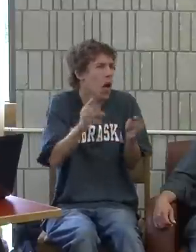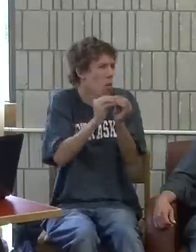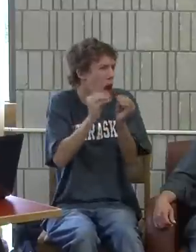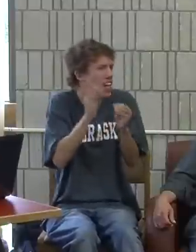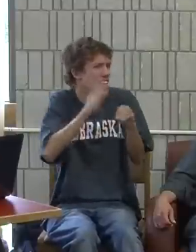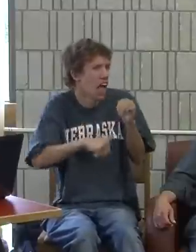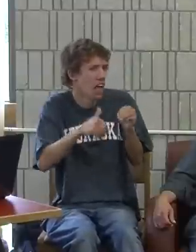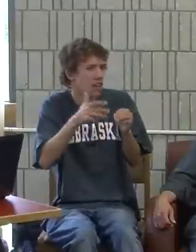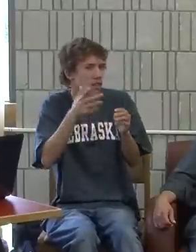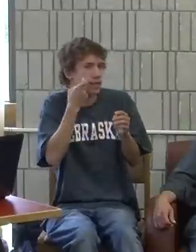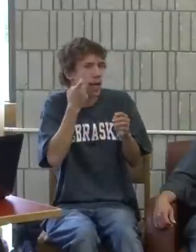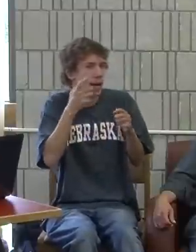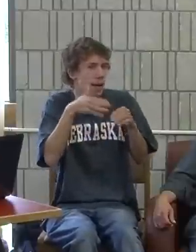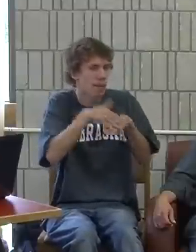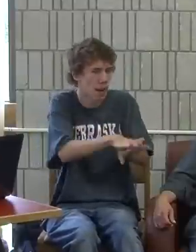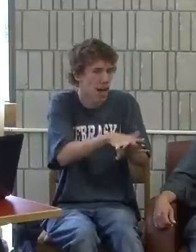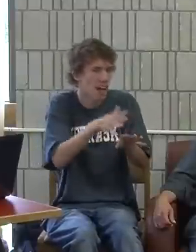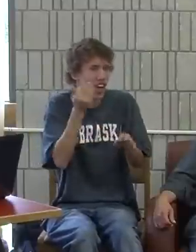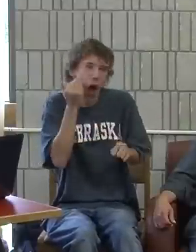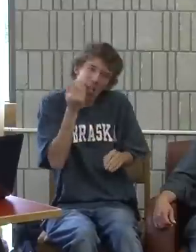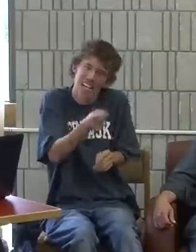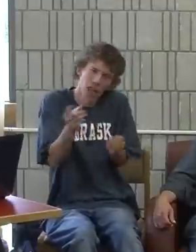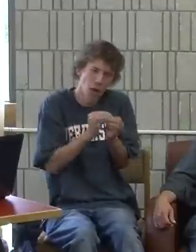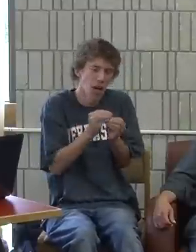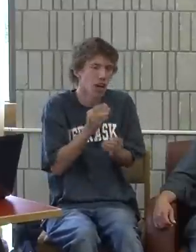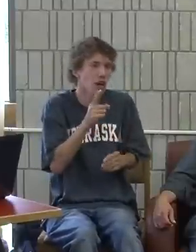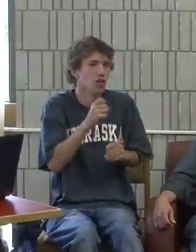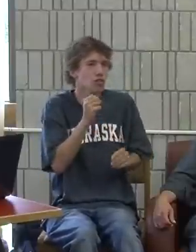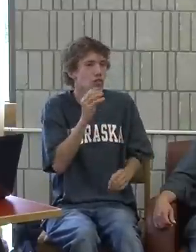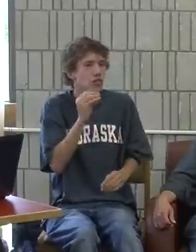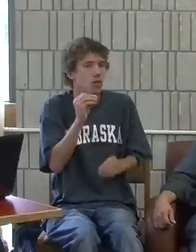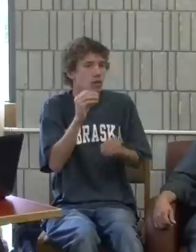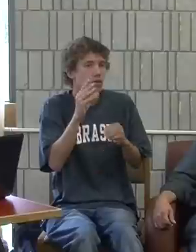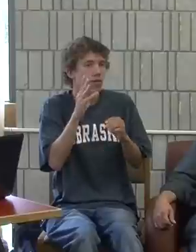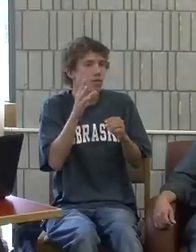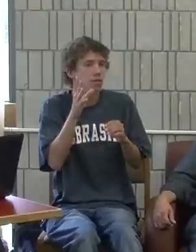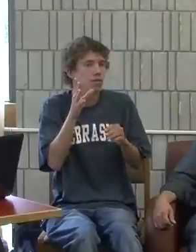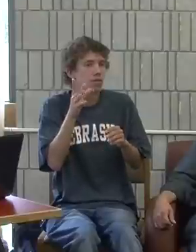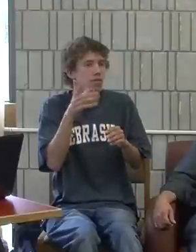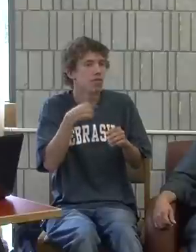much. And I knew there was more out there than the mainstream program had to offer to me.